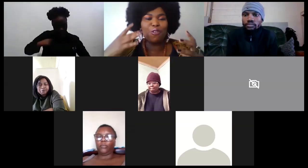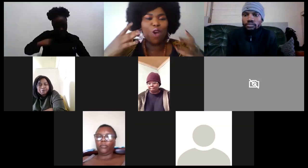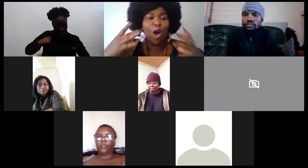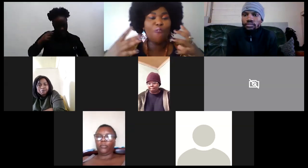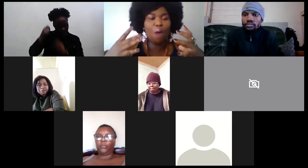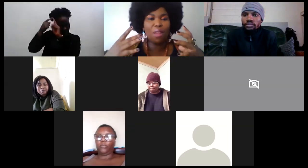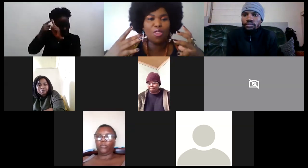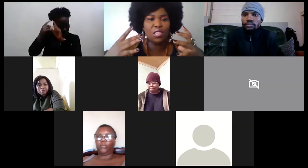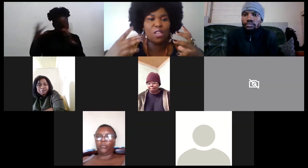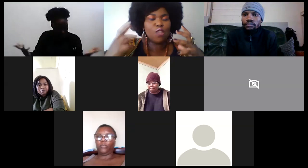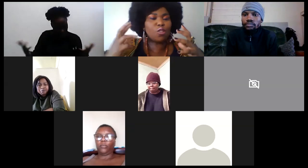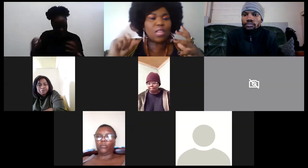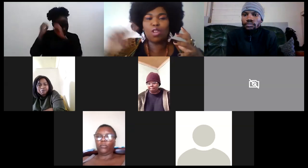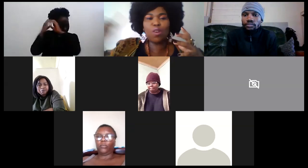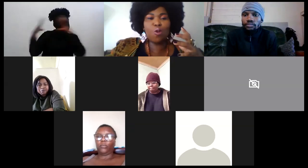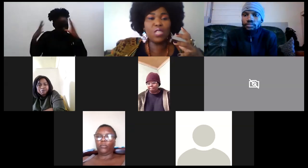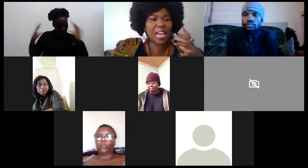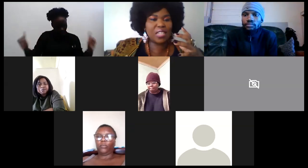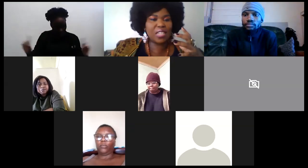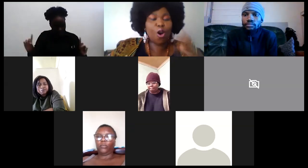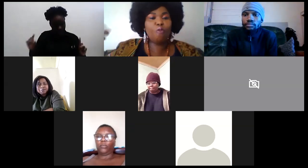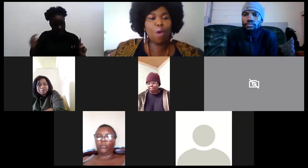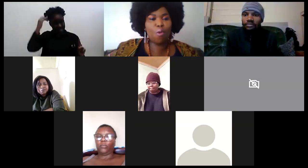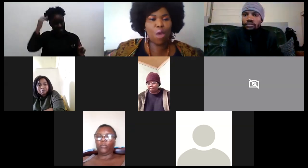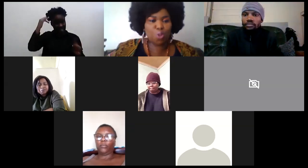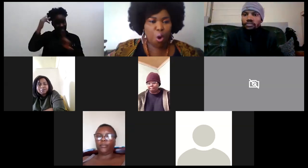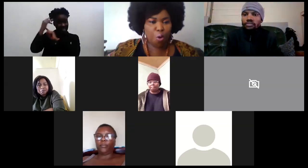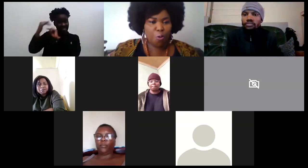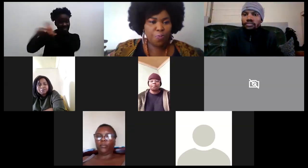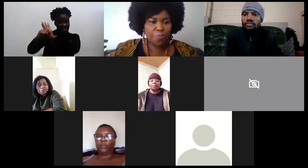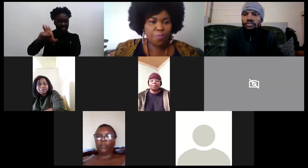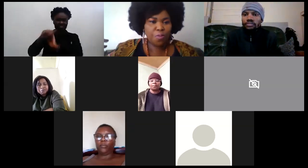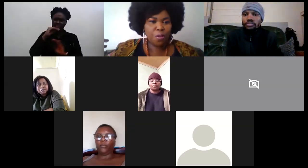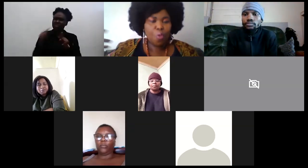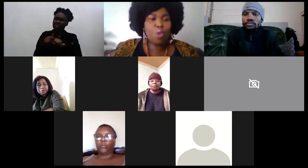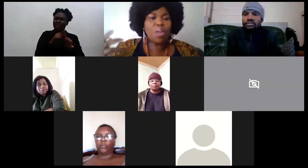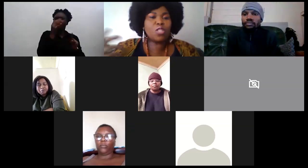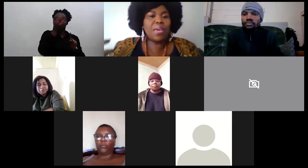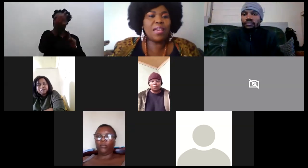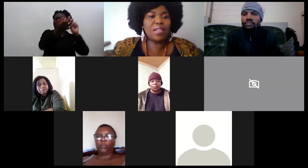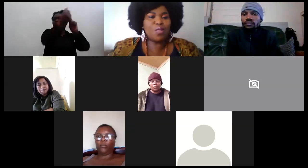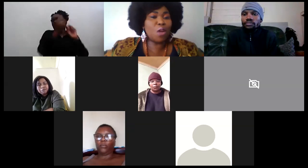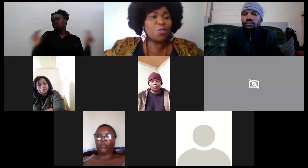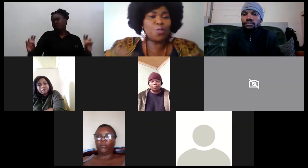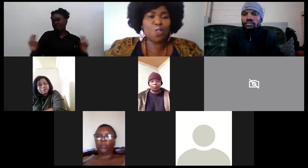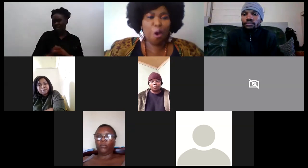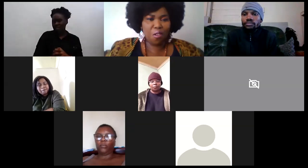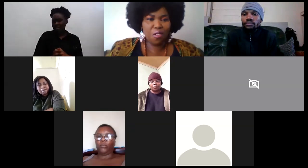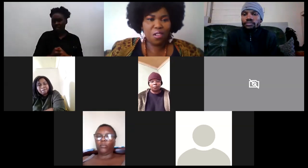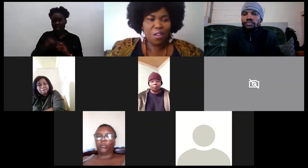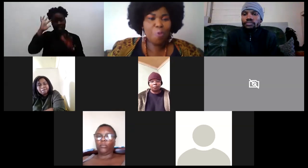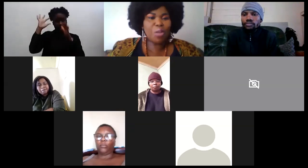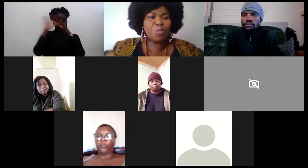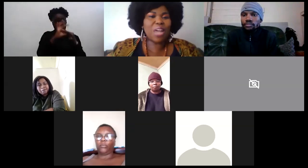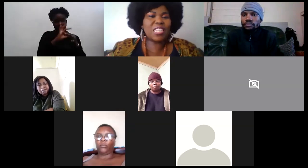mindful of our thoughts so that we don't lose sight of where we want to go we want to be eagles we want to stop